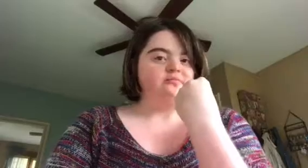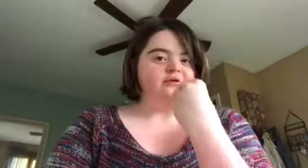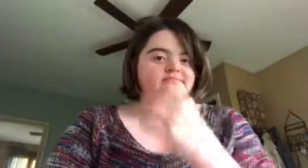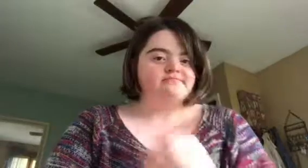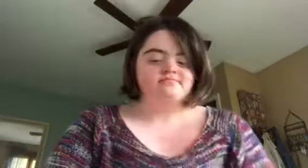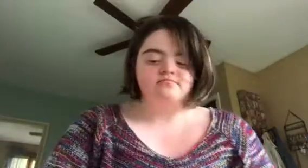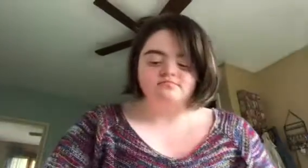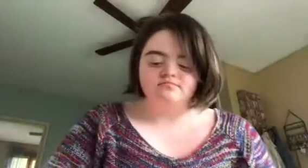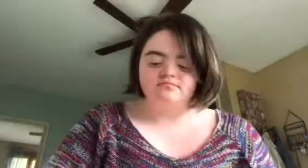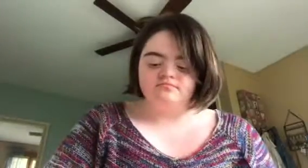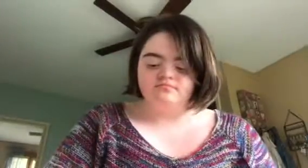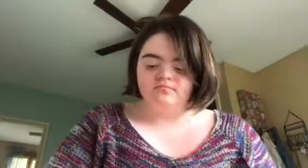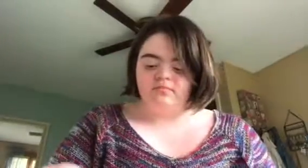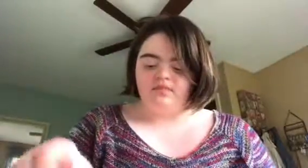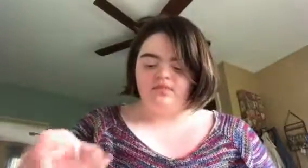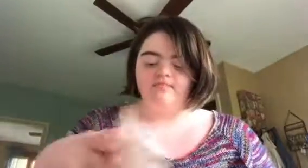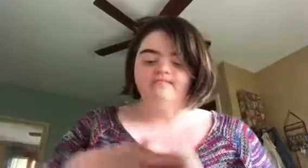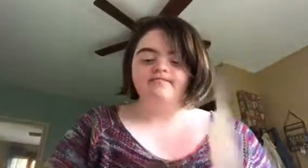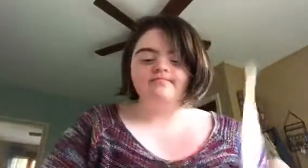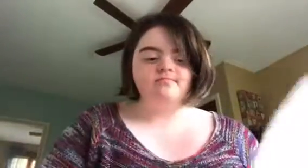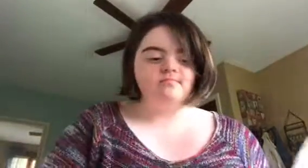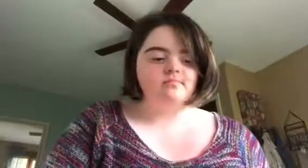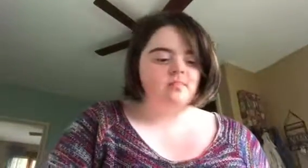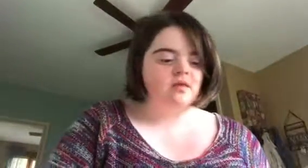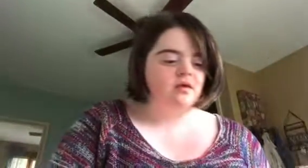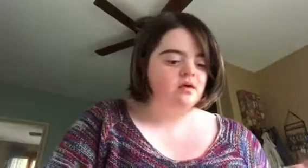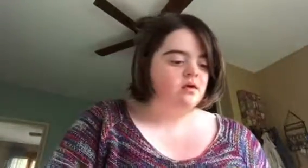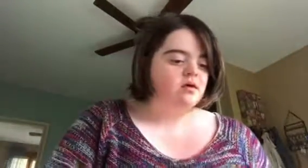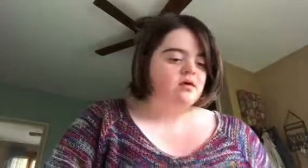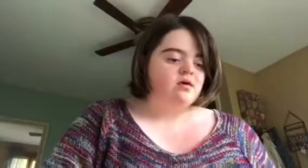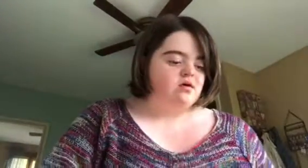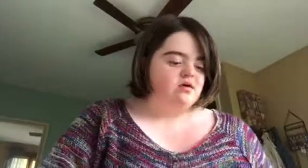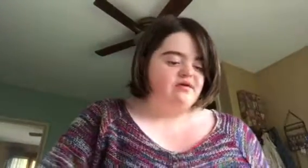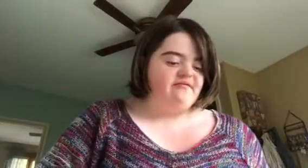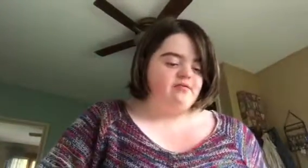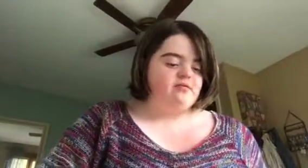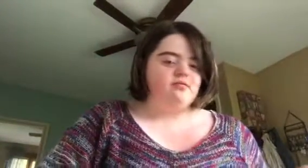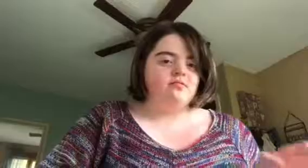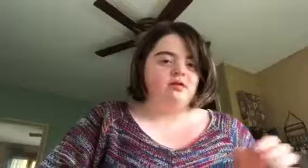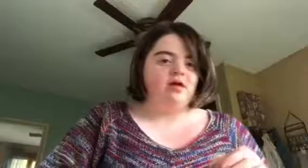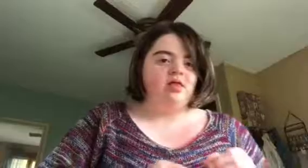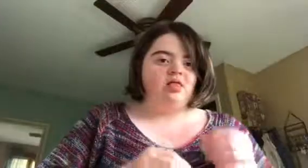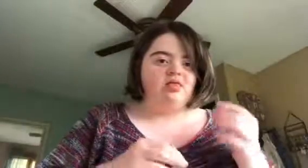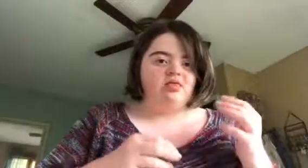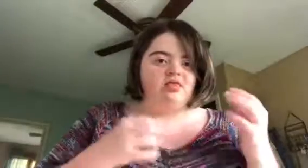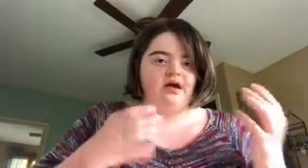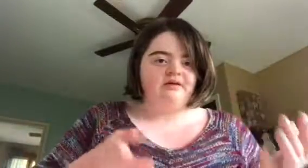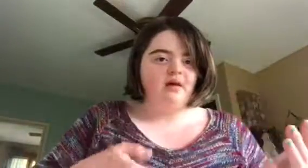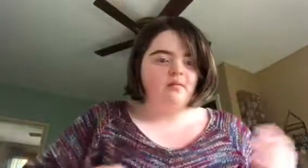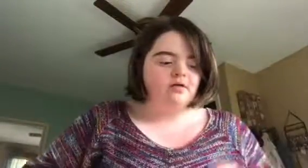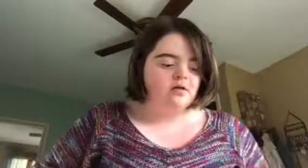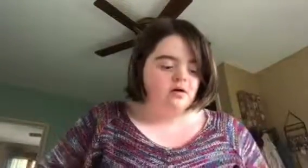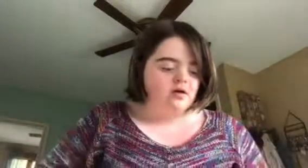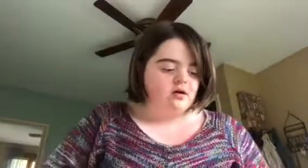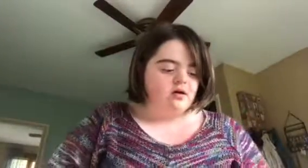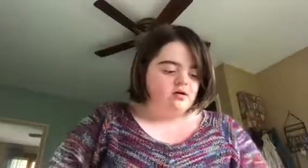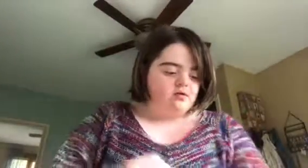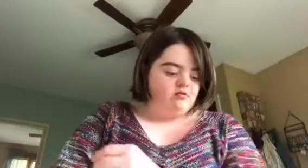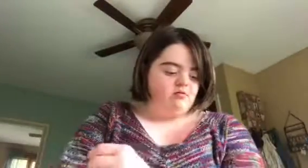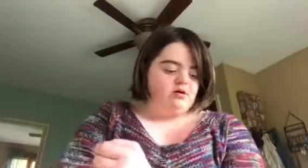if you like someone or